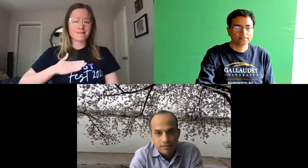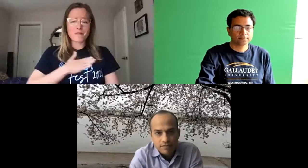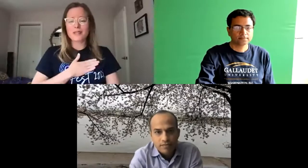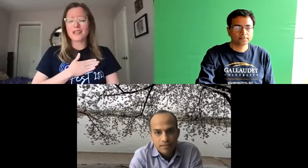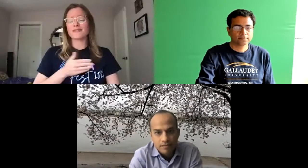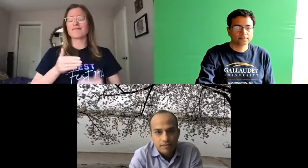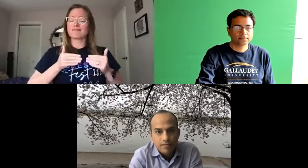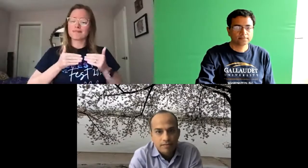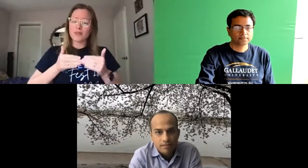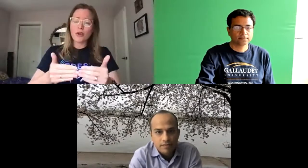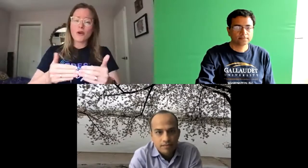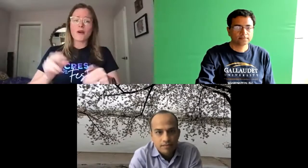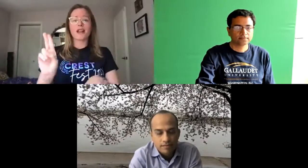welcome questions from the audience as well